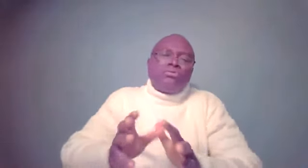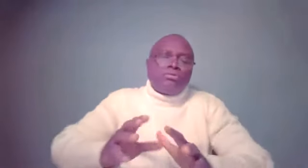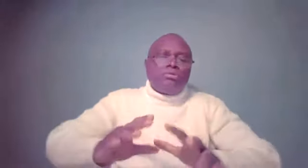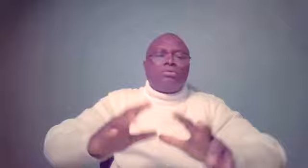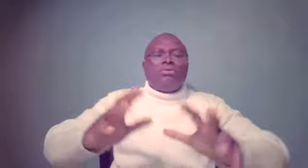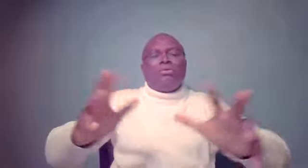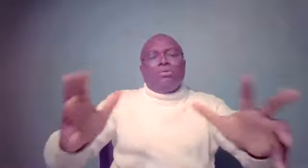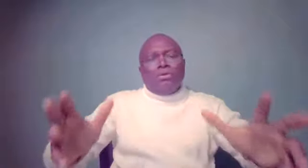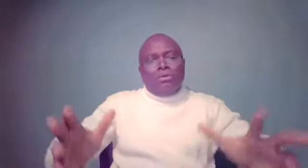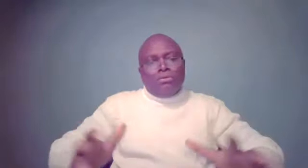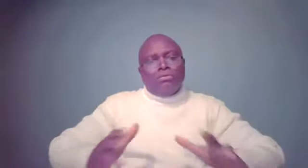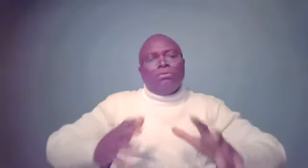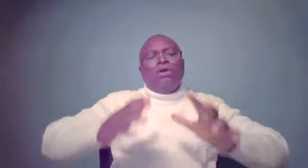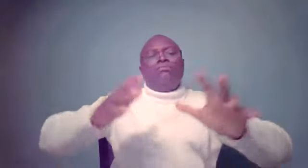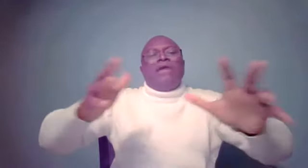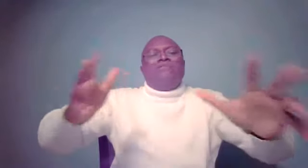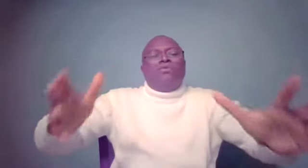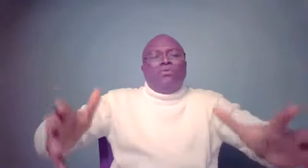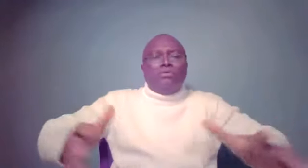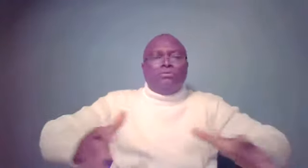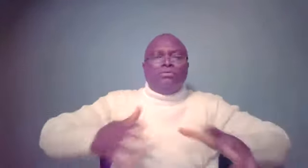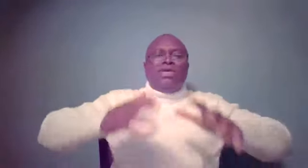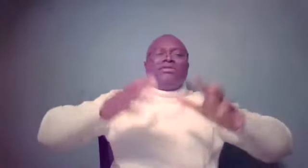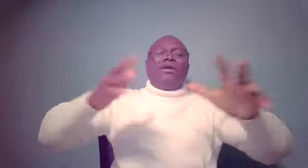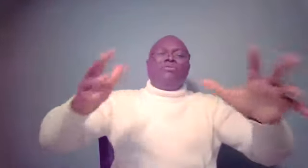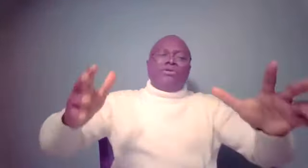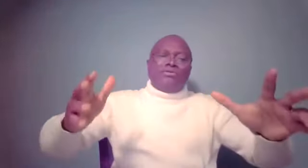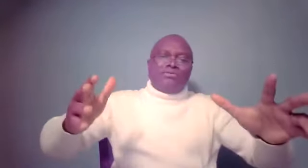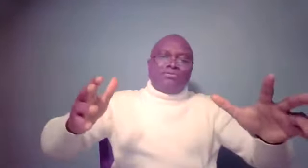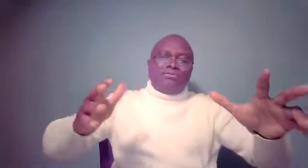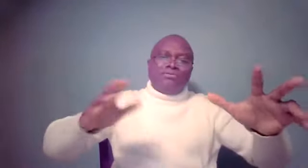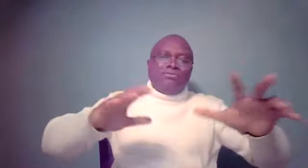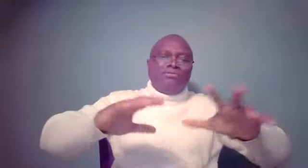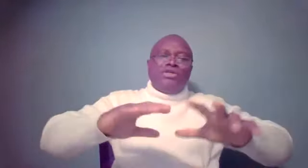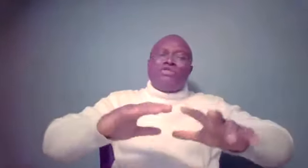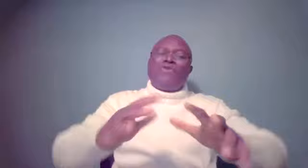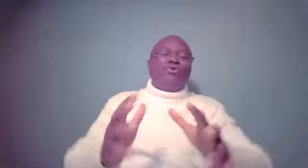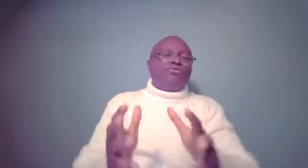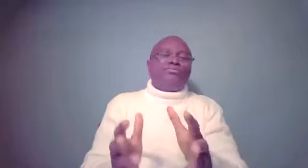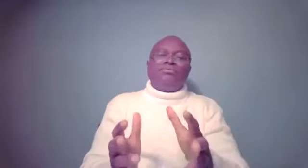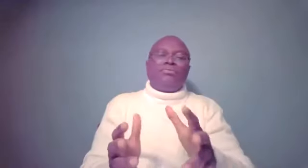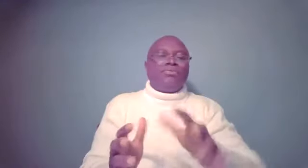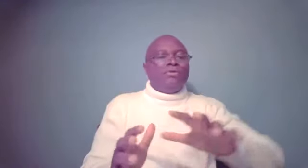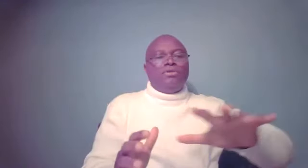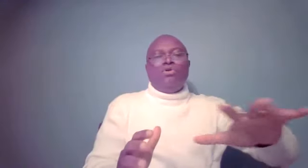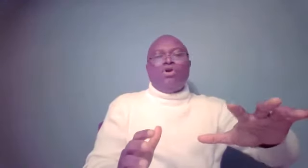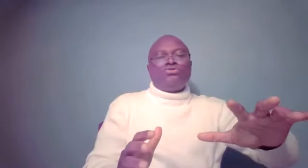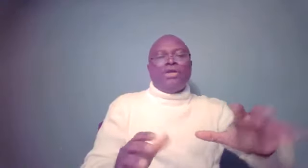unmindful destiny helpers. They're just fickle. They blow hot today,